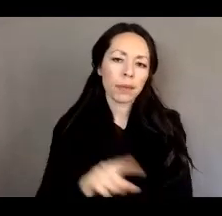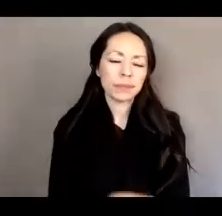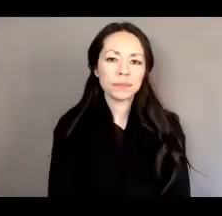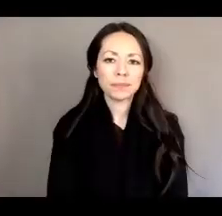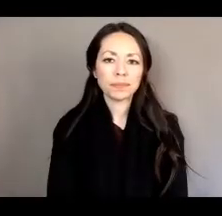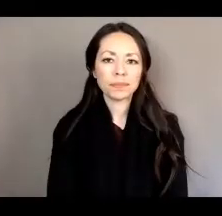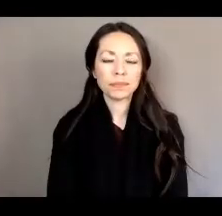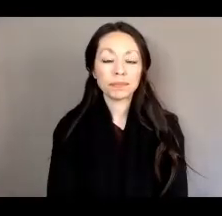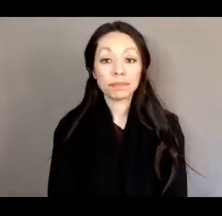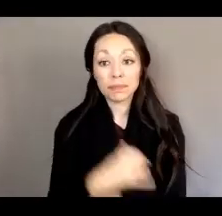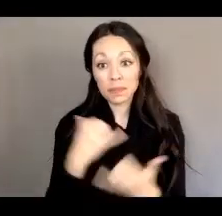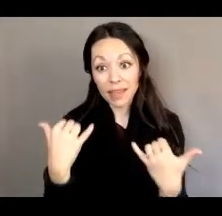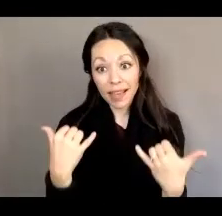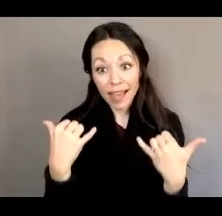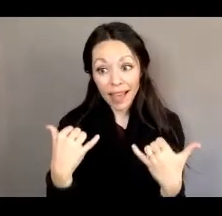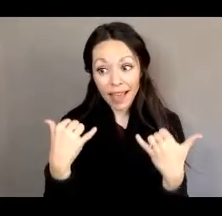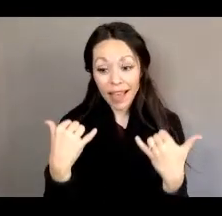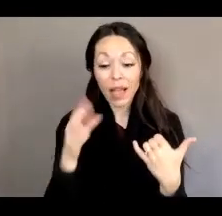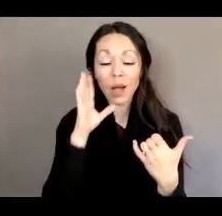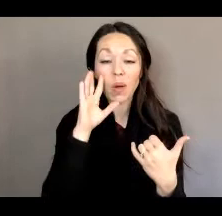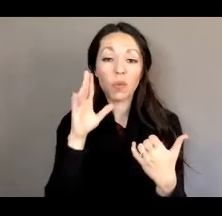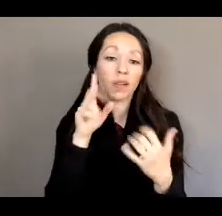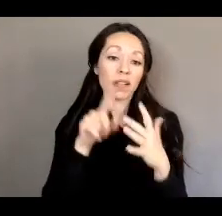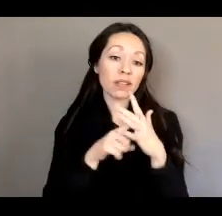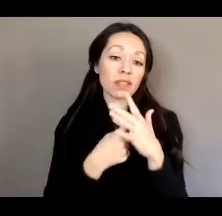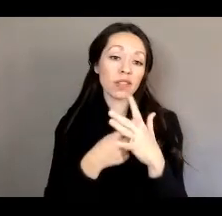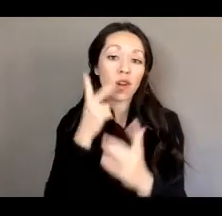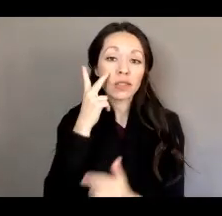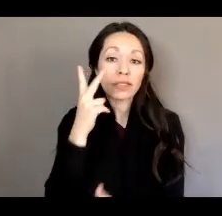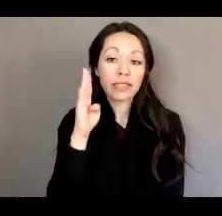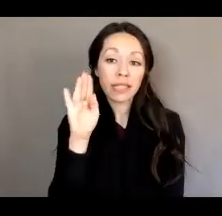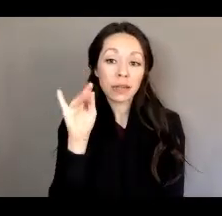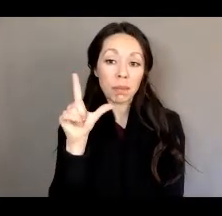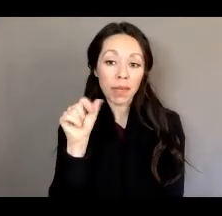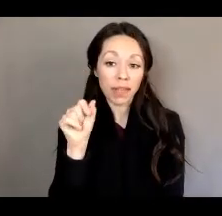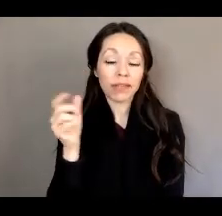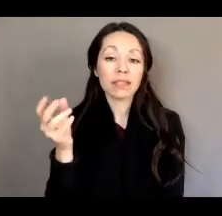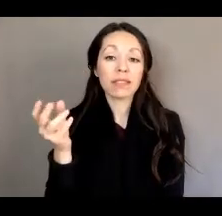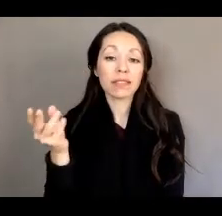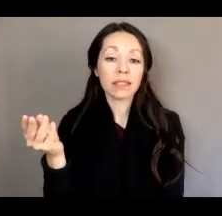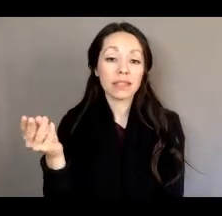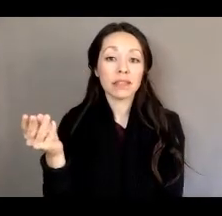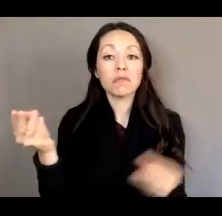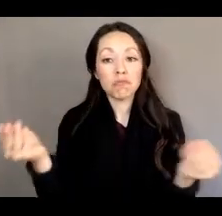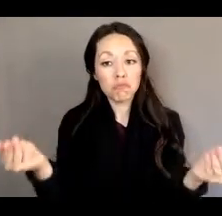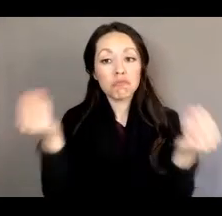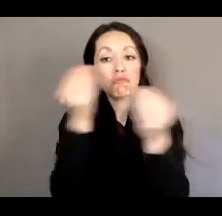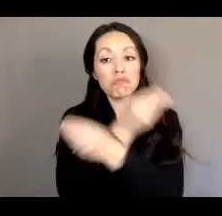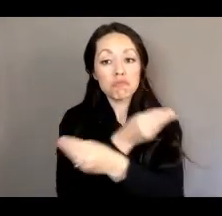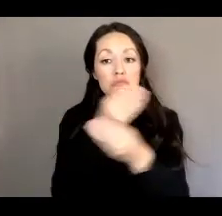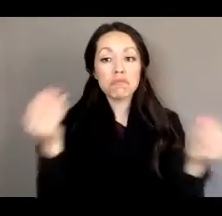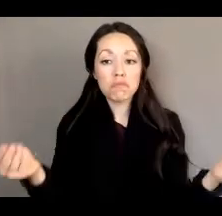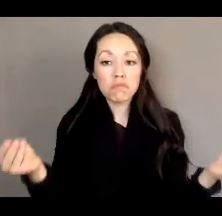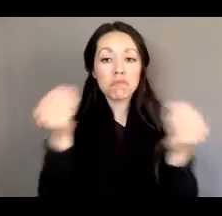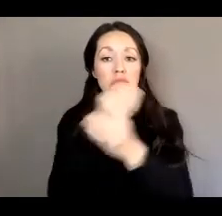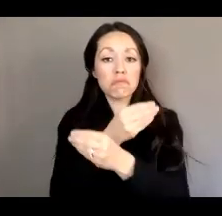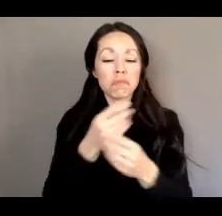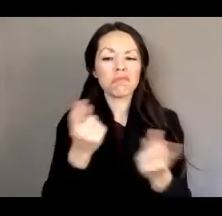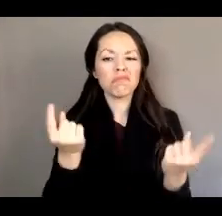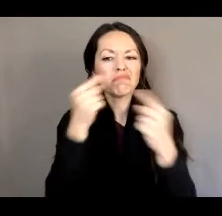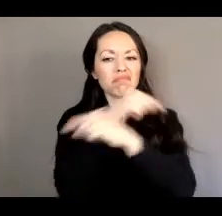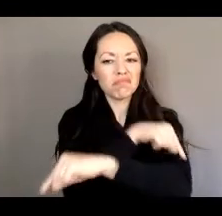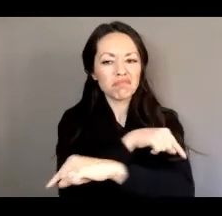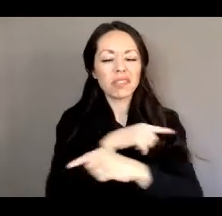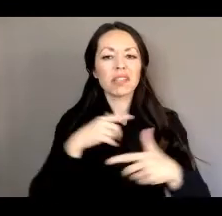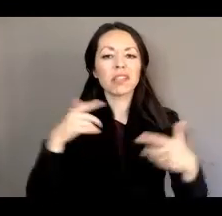So now we're going to start seeing, um, bills move over to the opposite chambers where they'll go through the whole